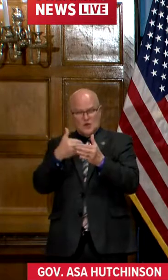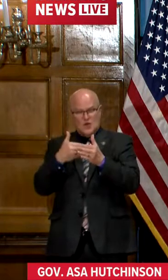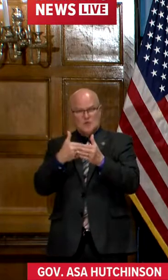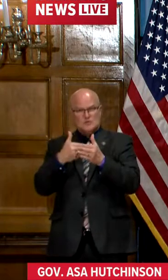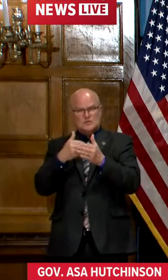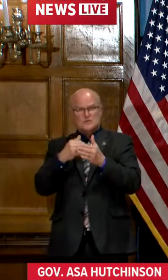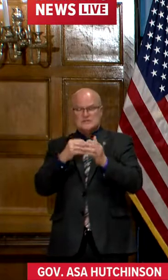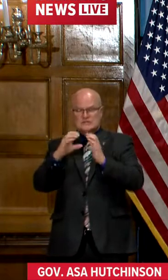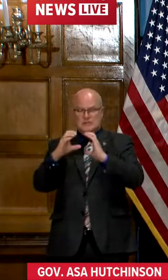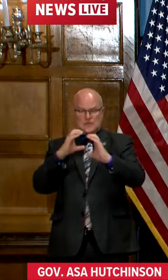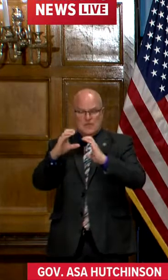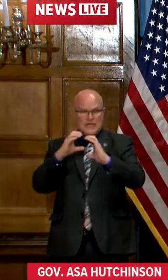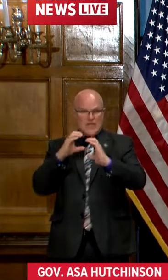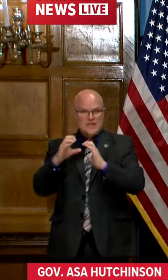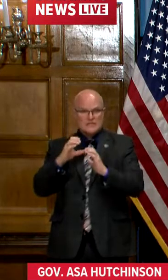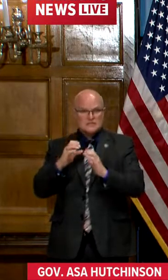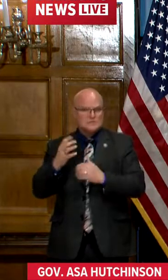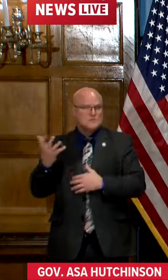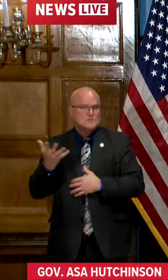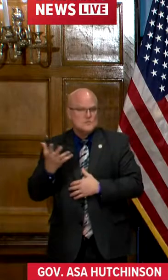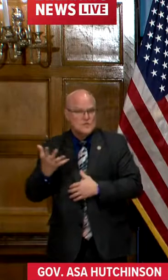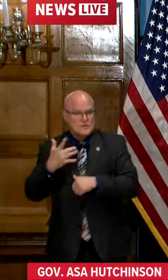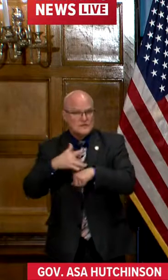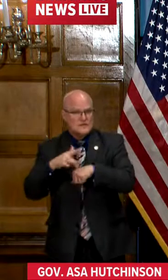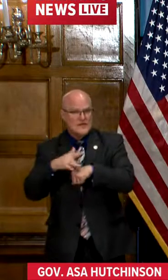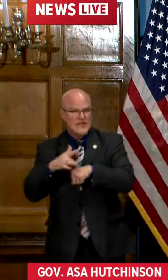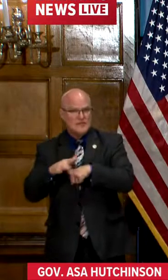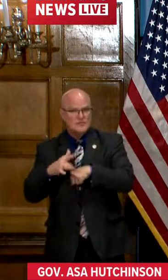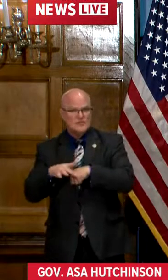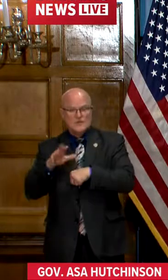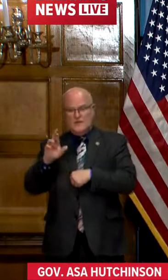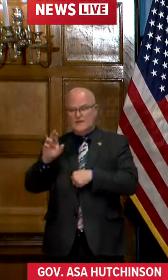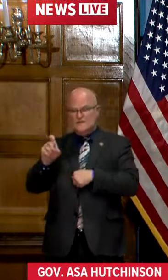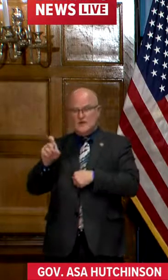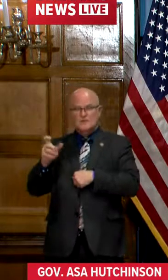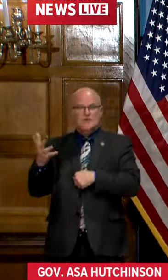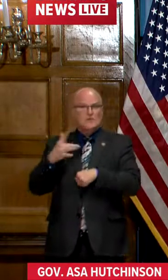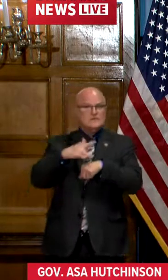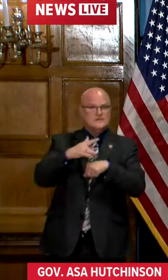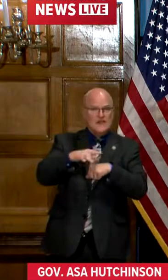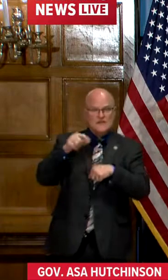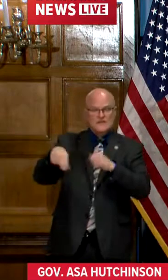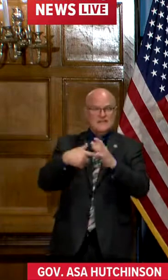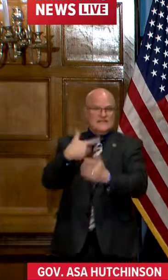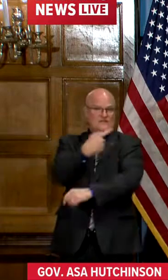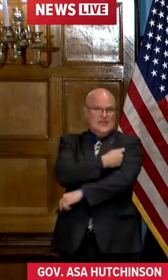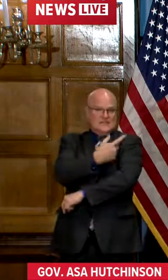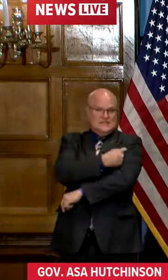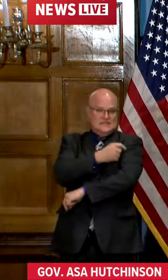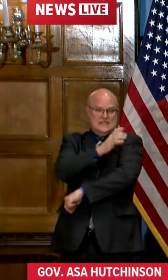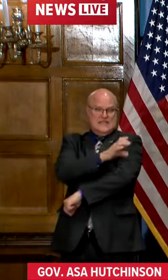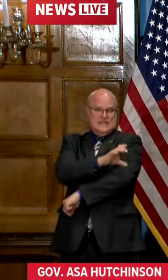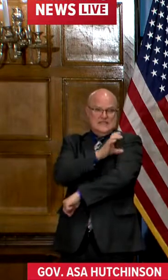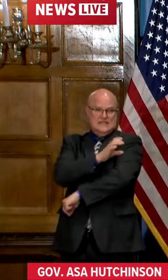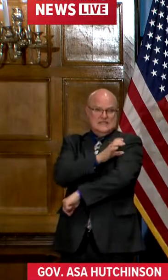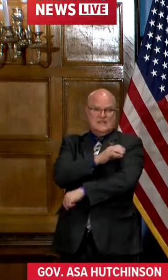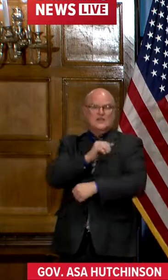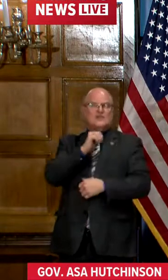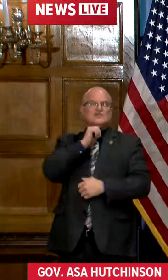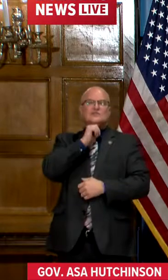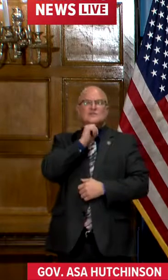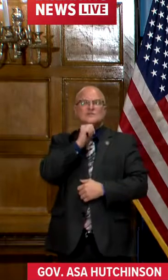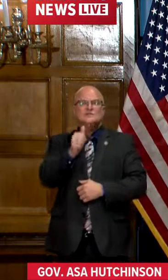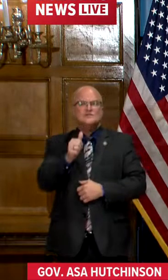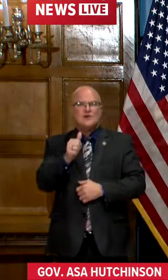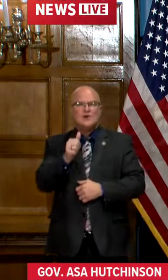tight communication as to what is available at a pharmacy and what is available for these vaccination clinics so we don't